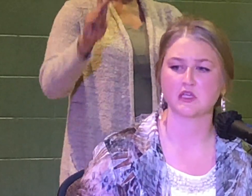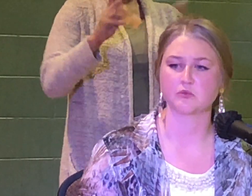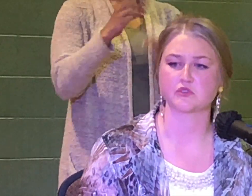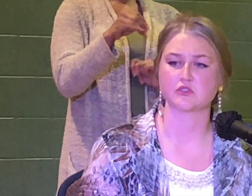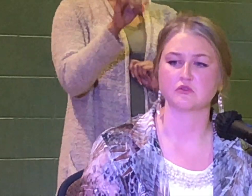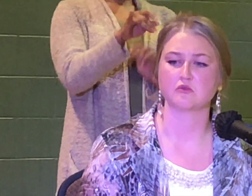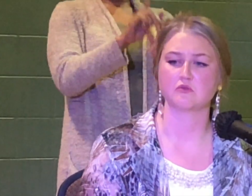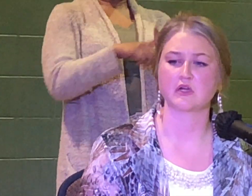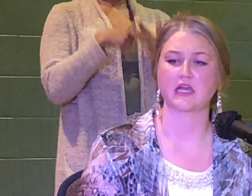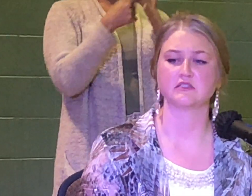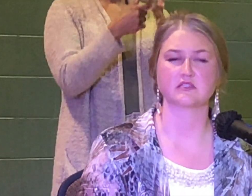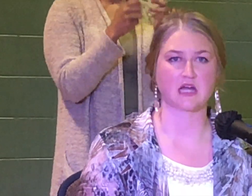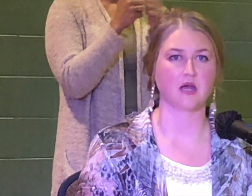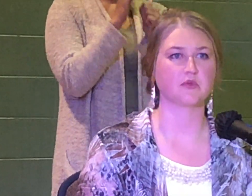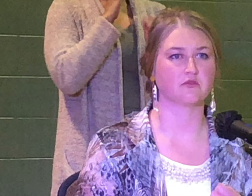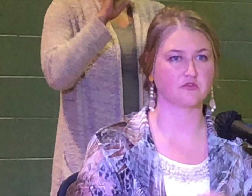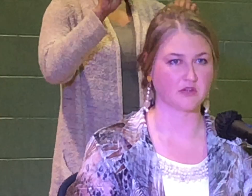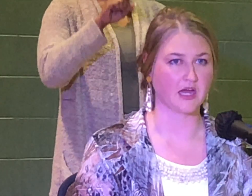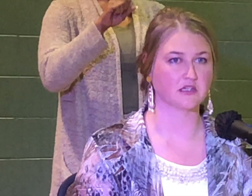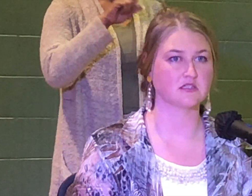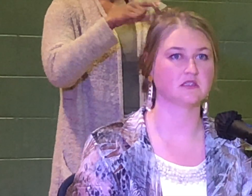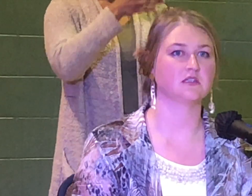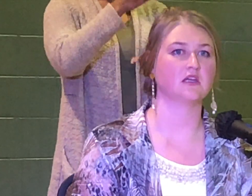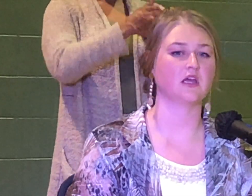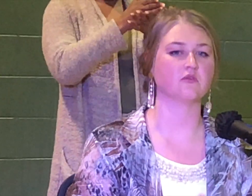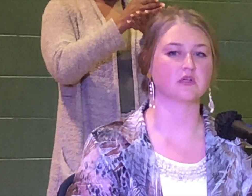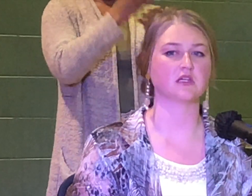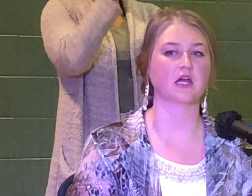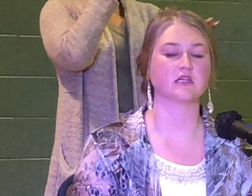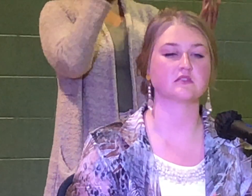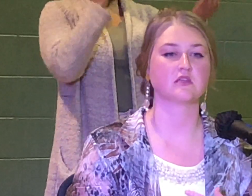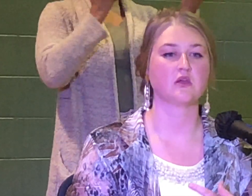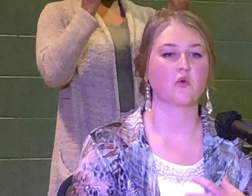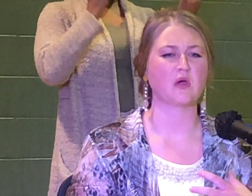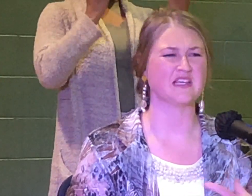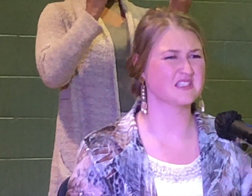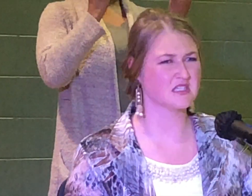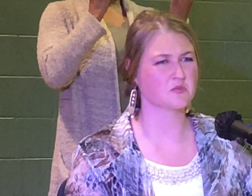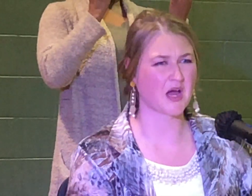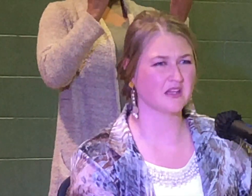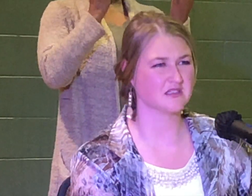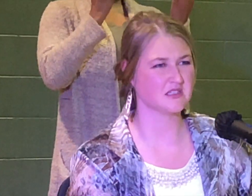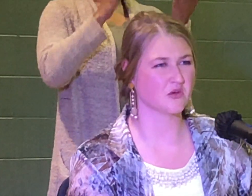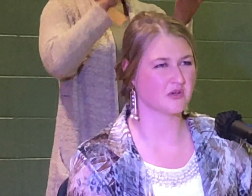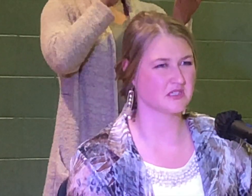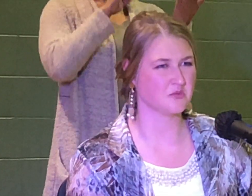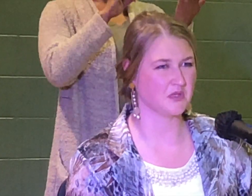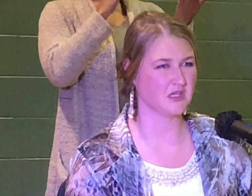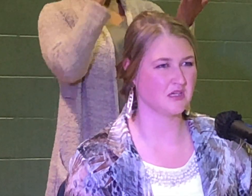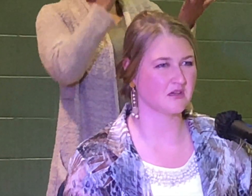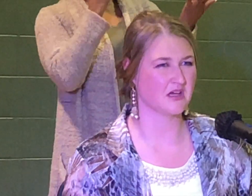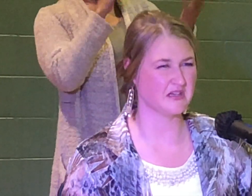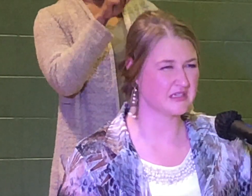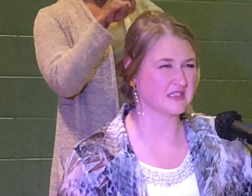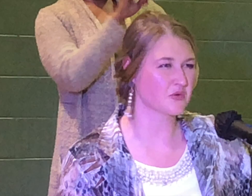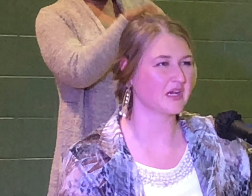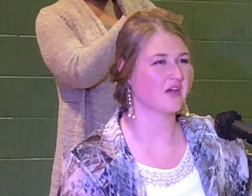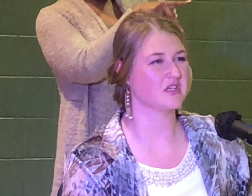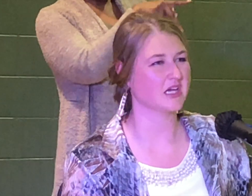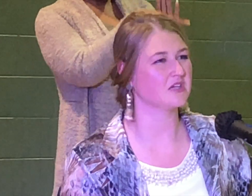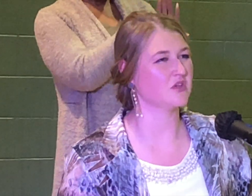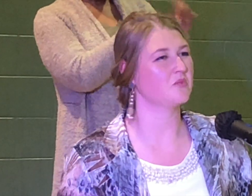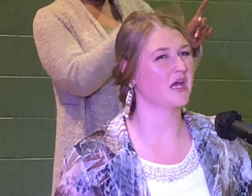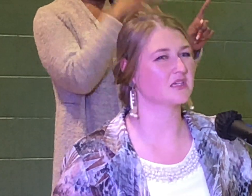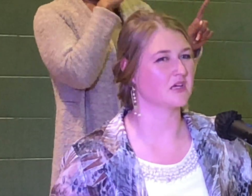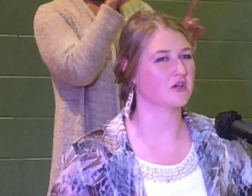starts with being able to, again, stop and reflect and realize, is this policy going to be, is this